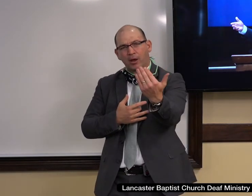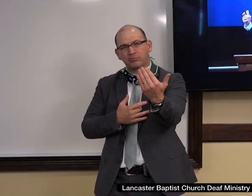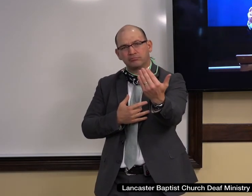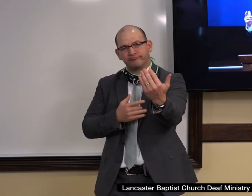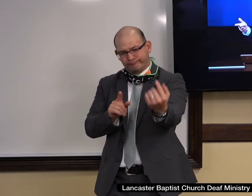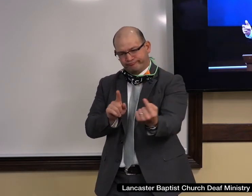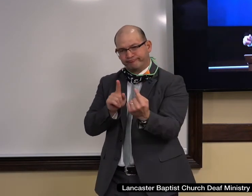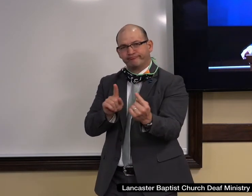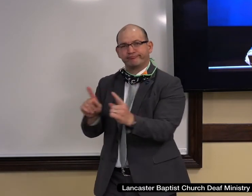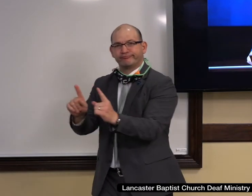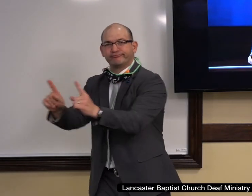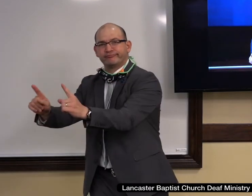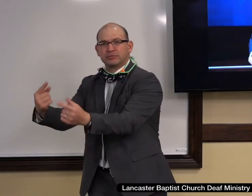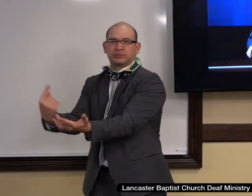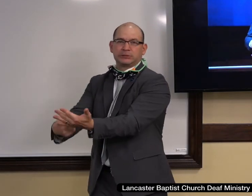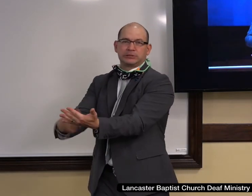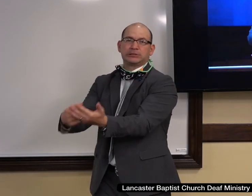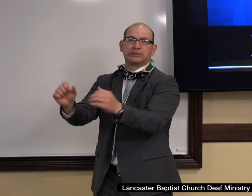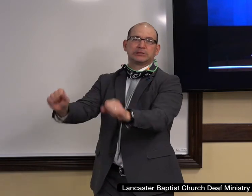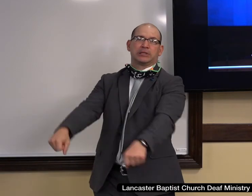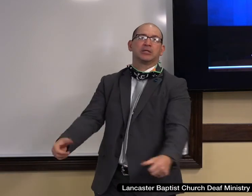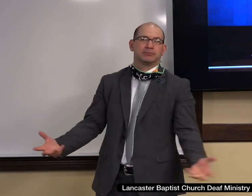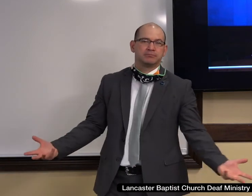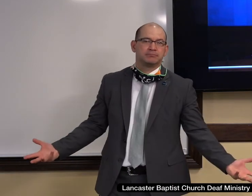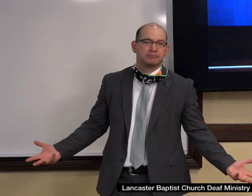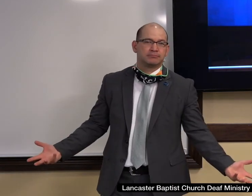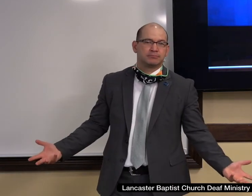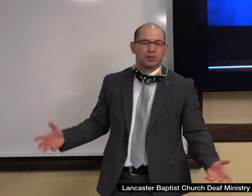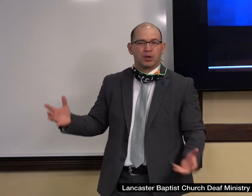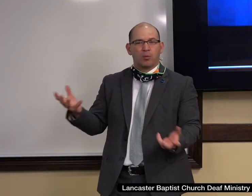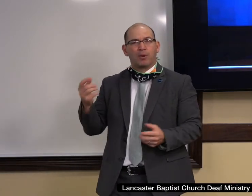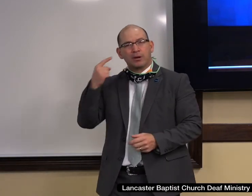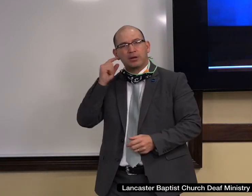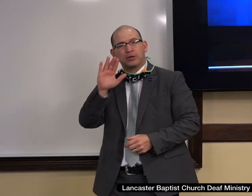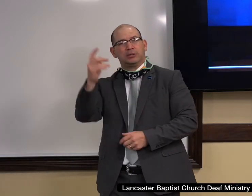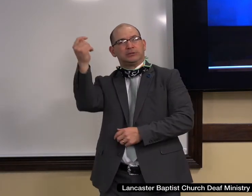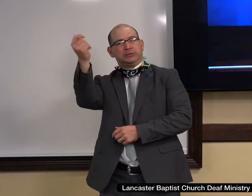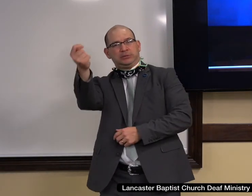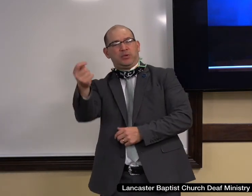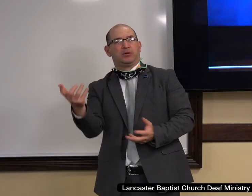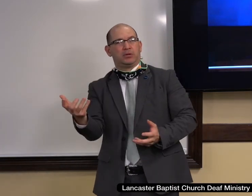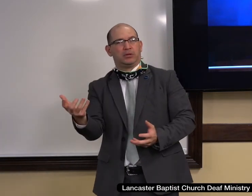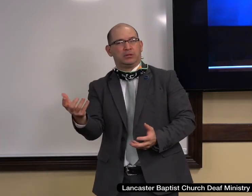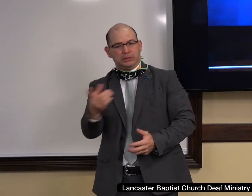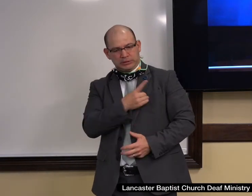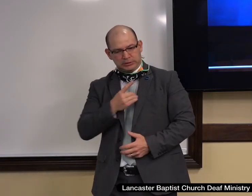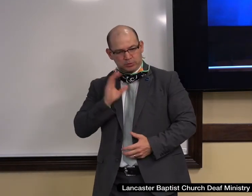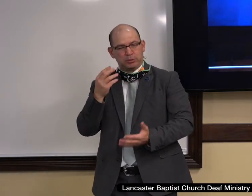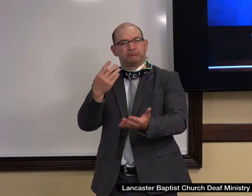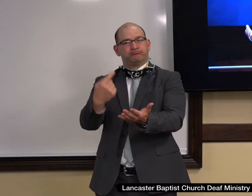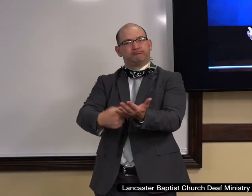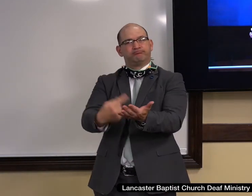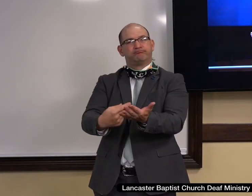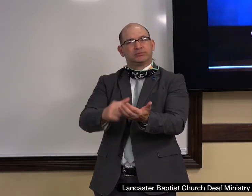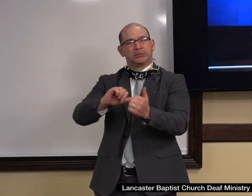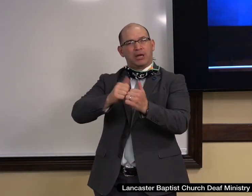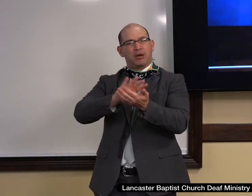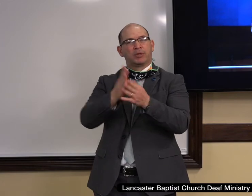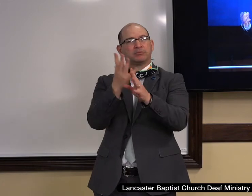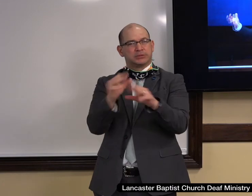here and say, I want to make that decision. They'll hear your testimony. They'll have one of our deacons talk with you and let you know how you can become a part. There may be some